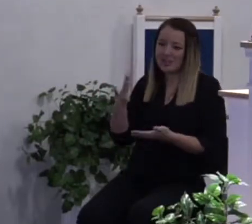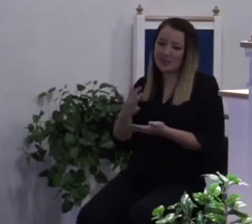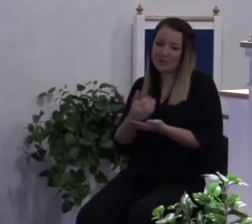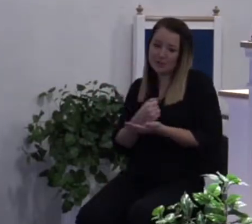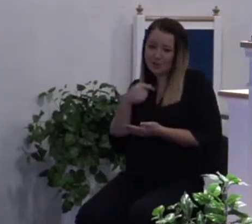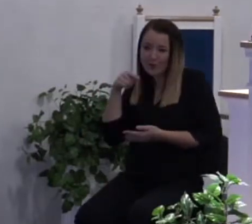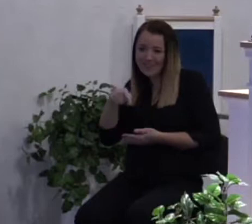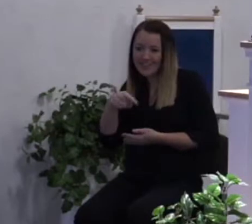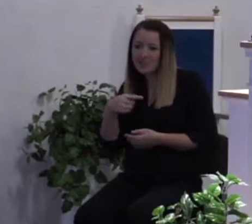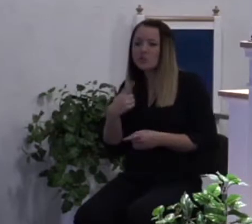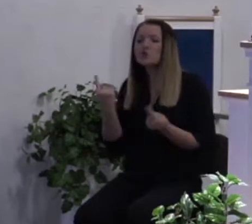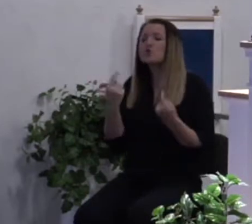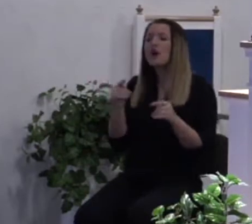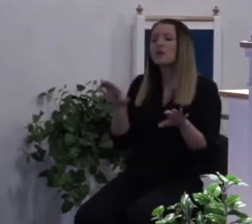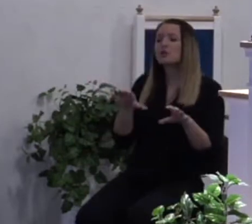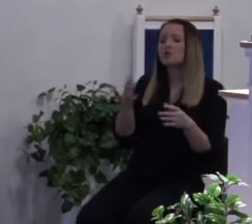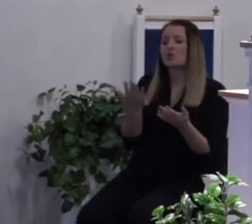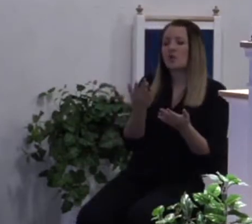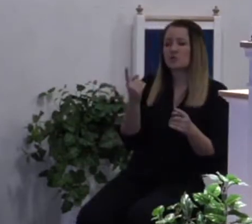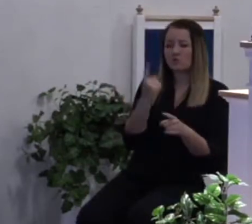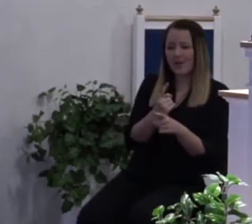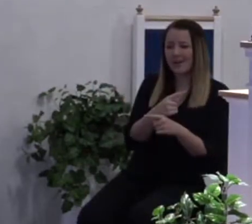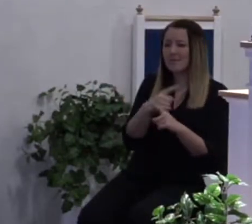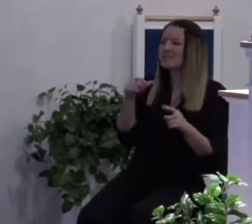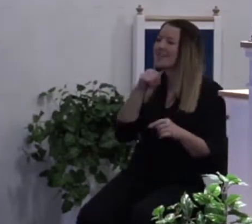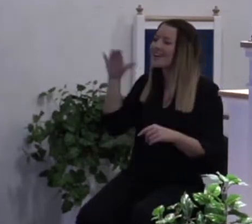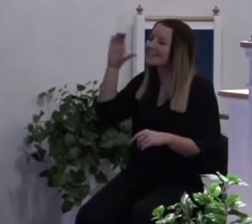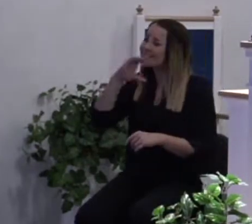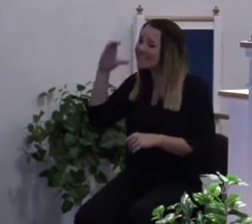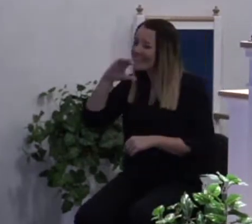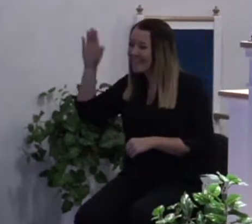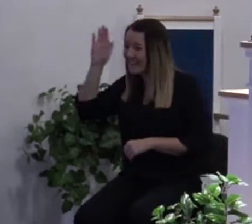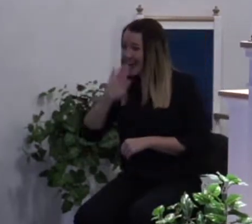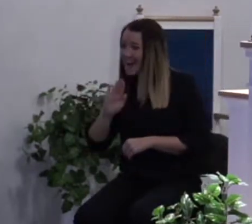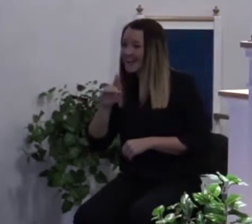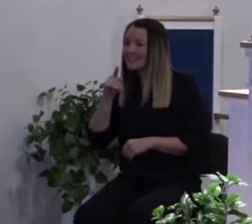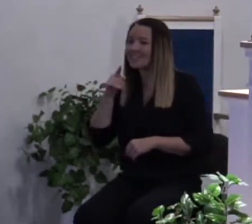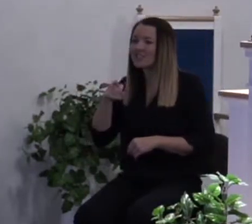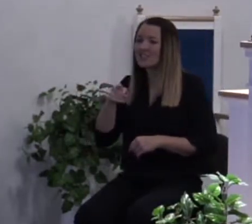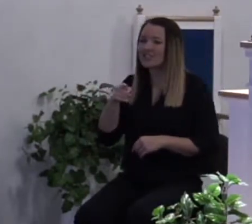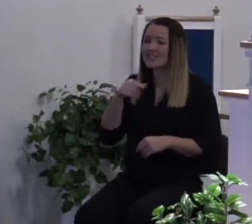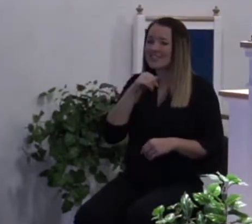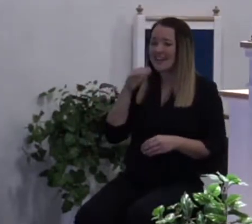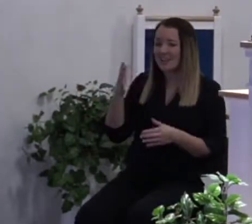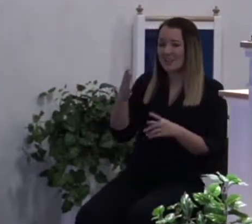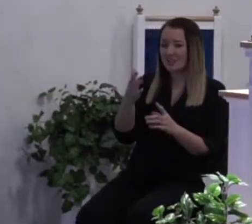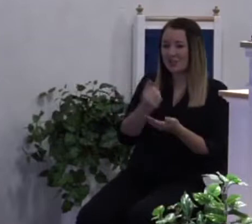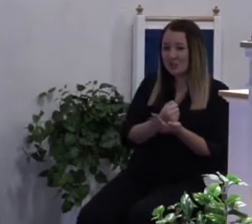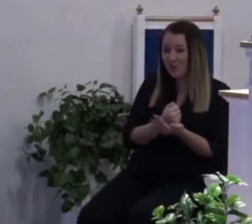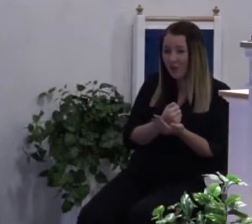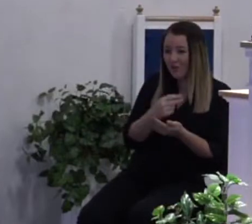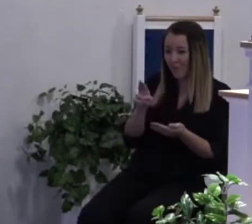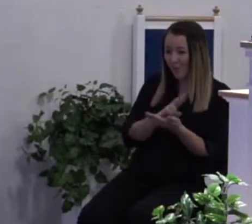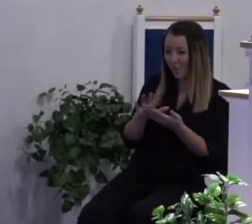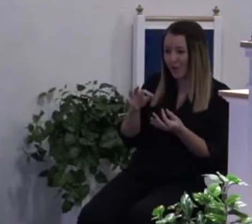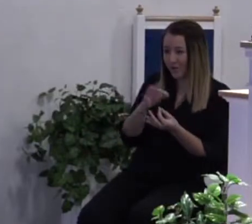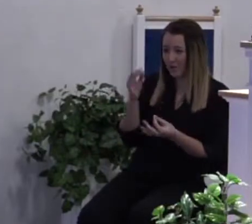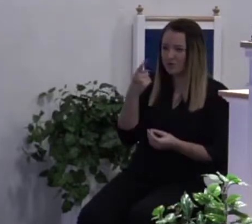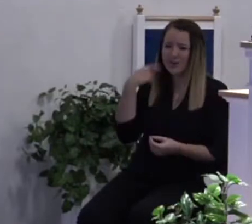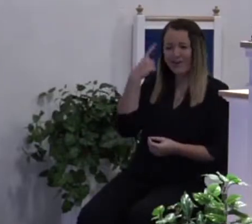but she wasn't seeking God. She deserved the Holy Ghost. It's Rose. I deserve this. You should give